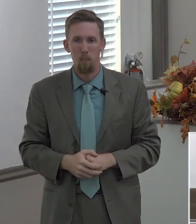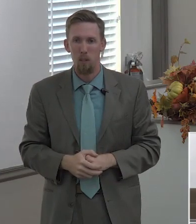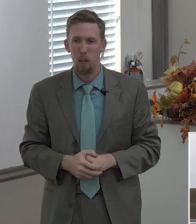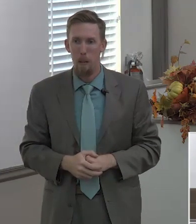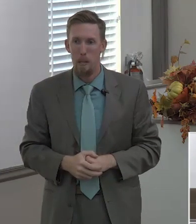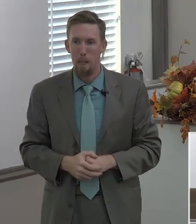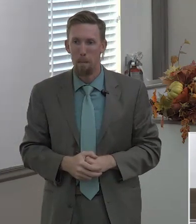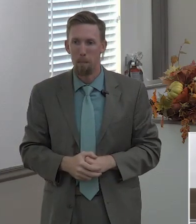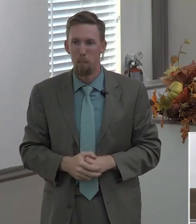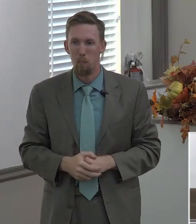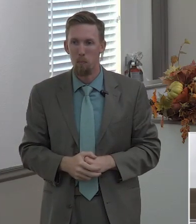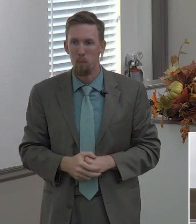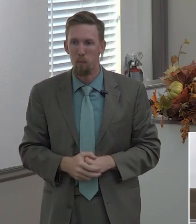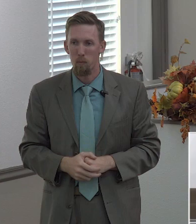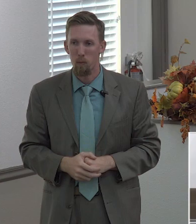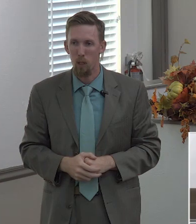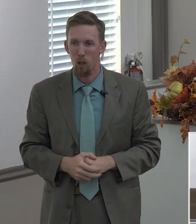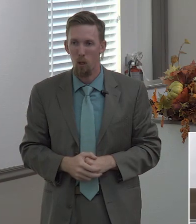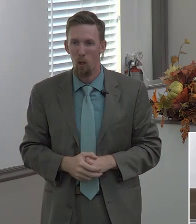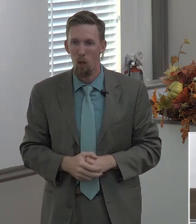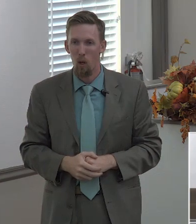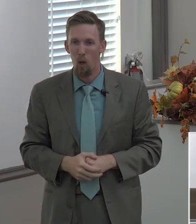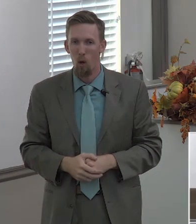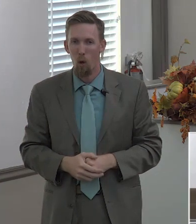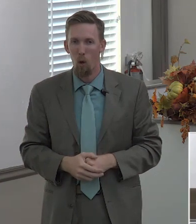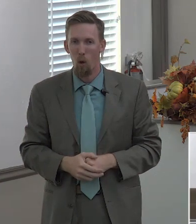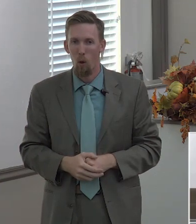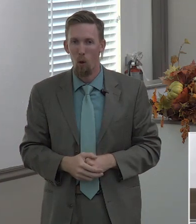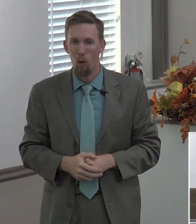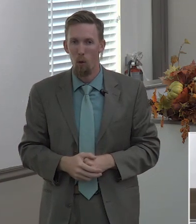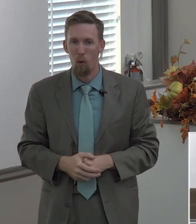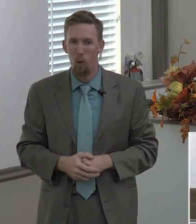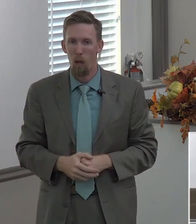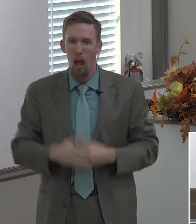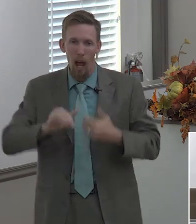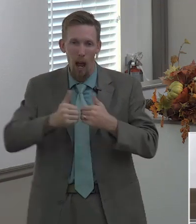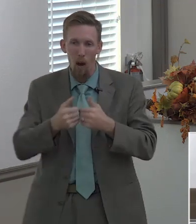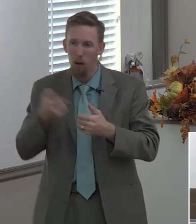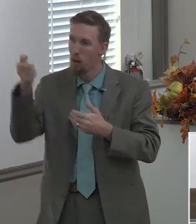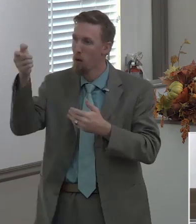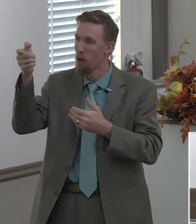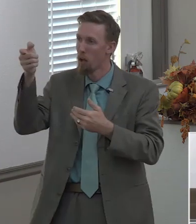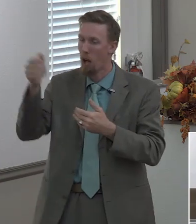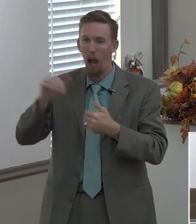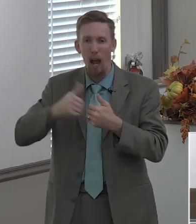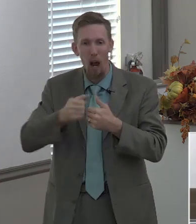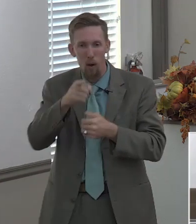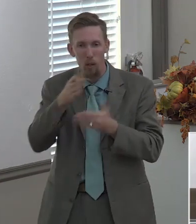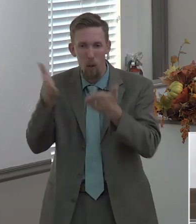hey what are you asking god to use you to do